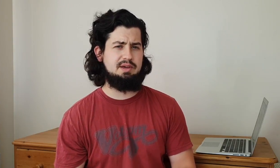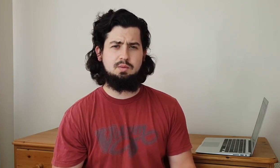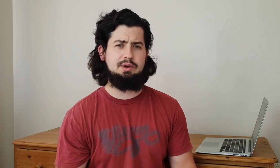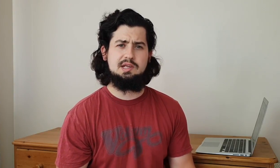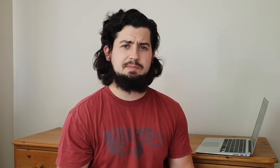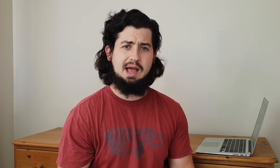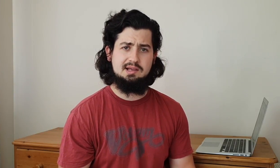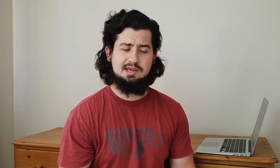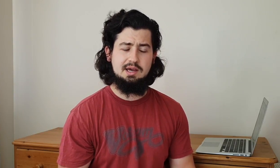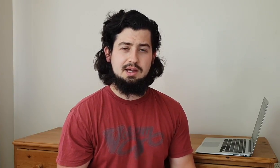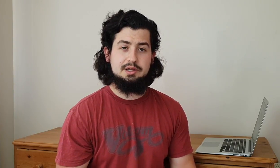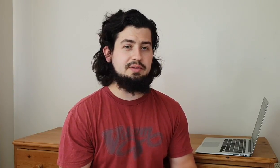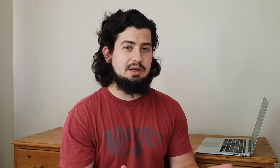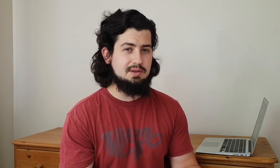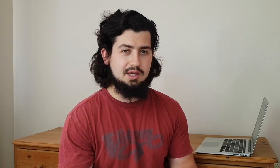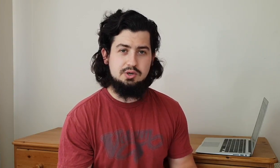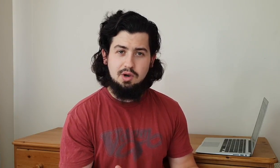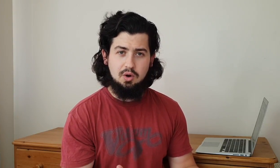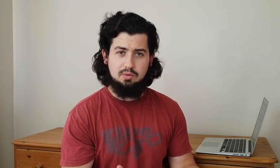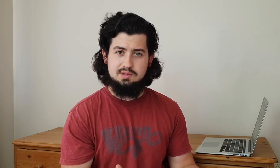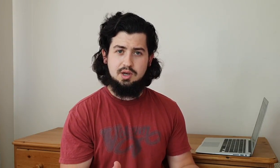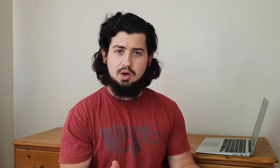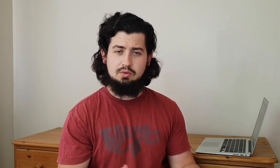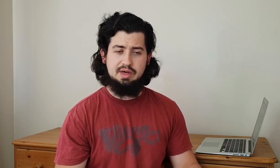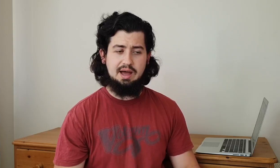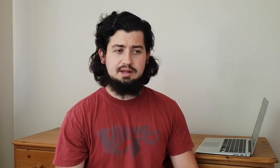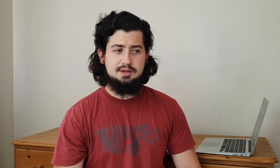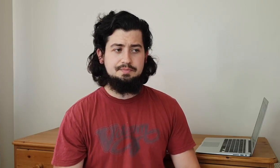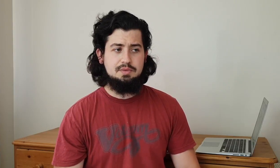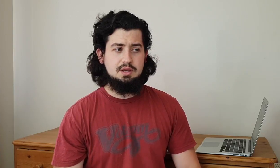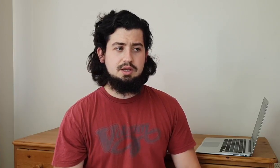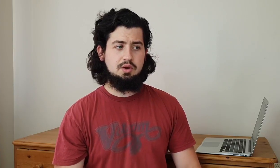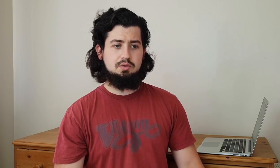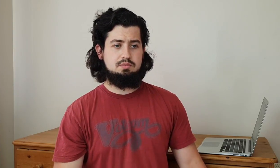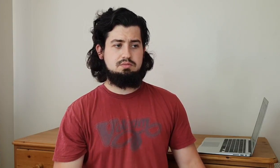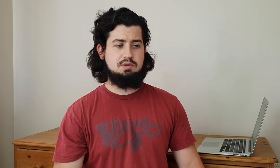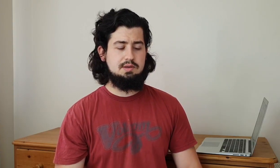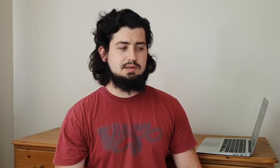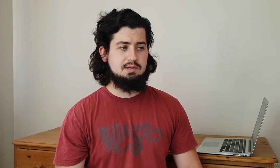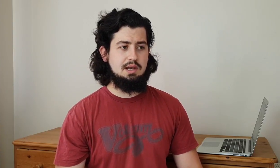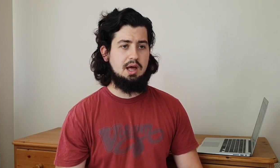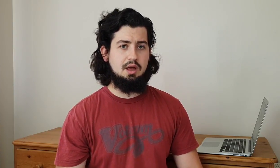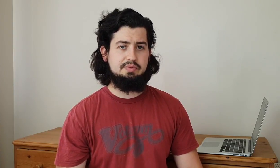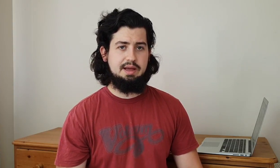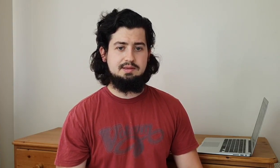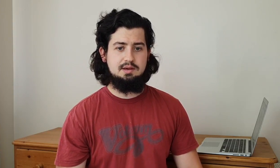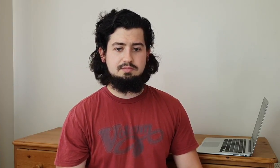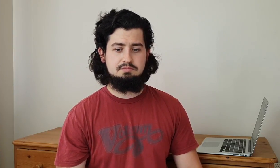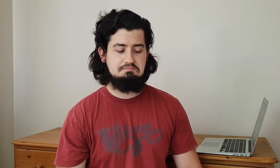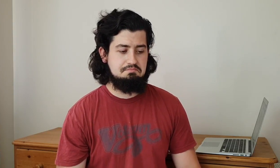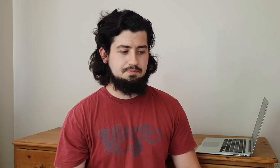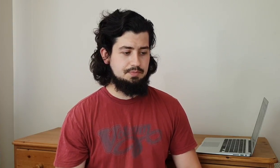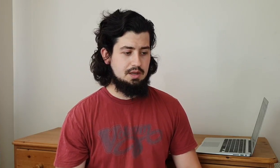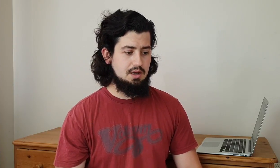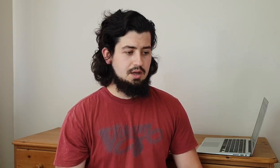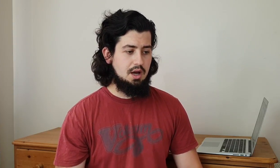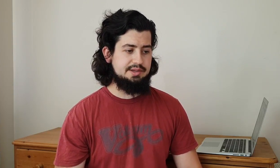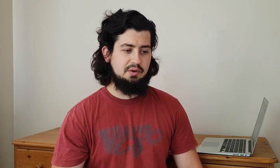things that we would expect like i don't think it would take you long to know that you know to to learn that um i don't know